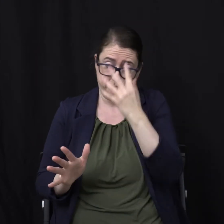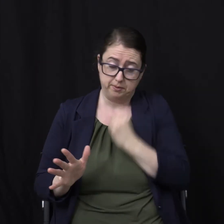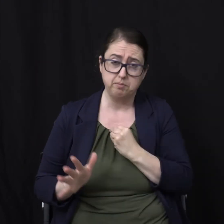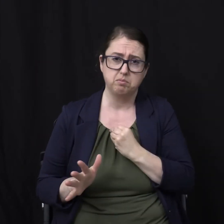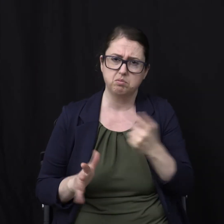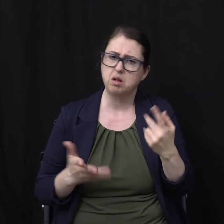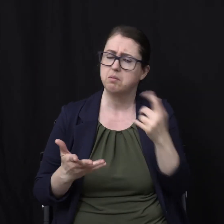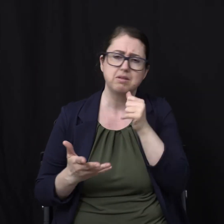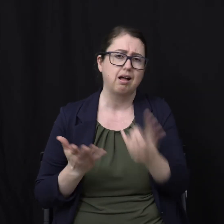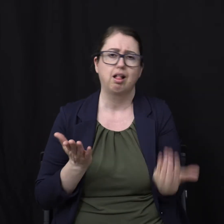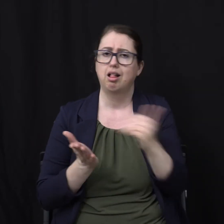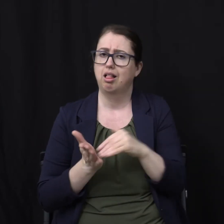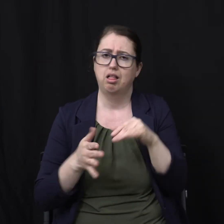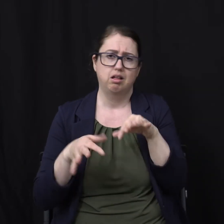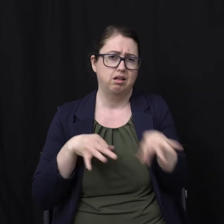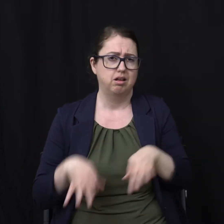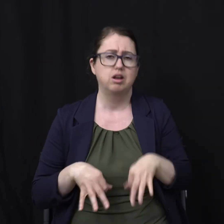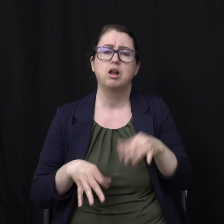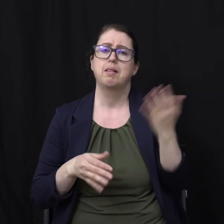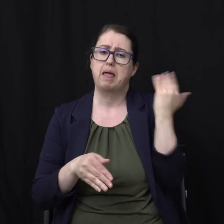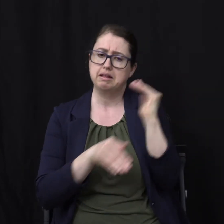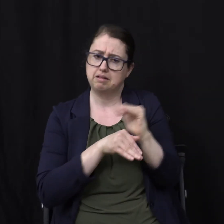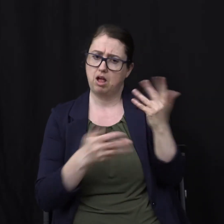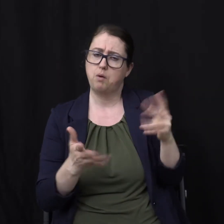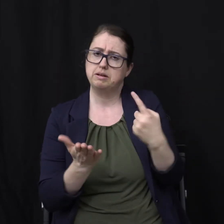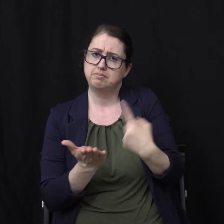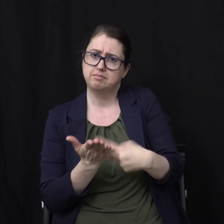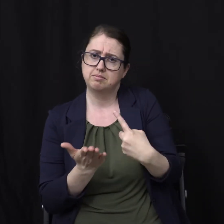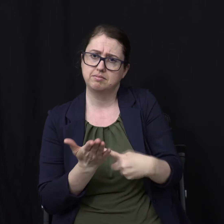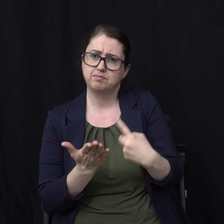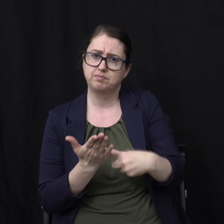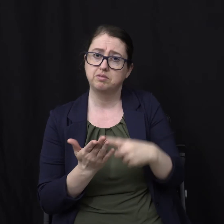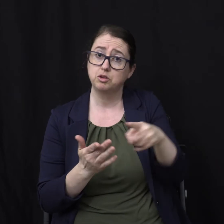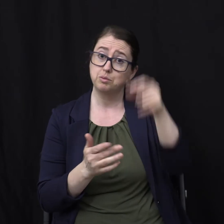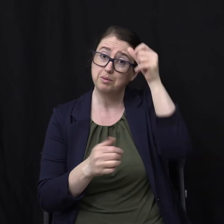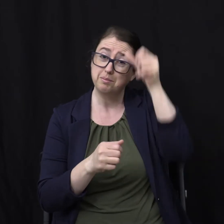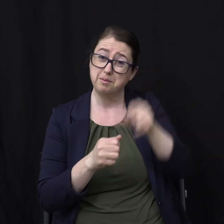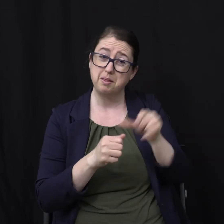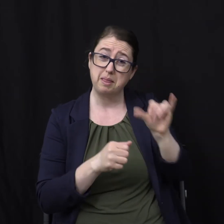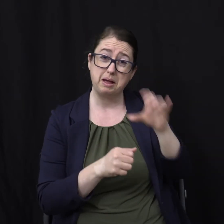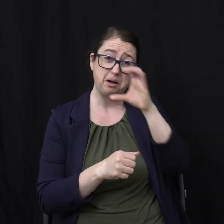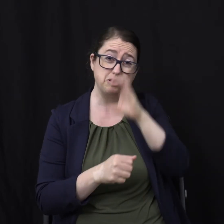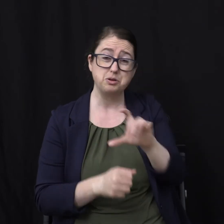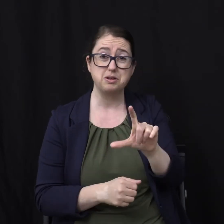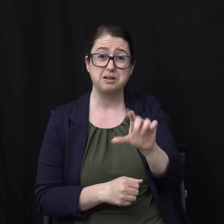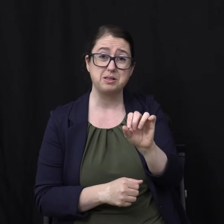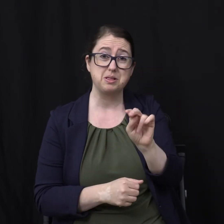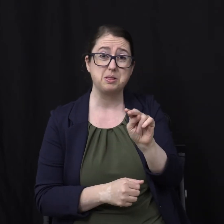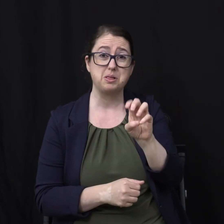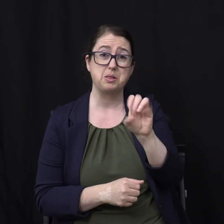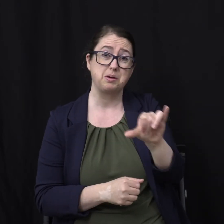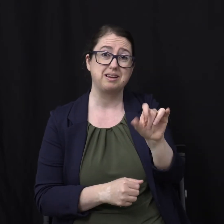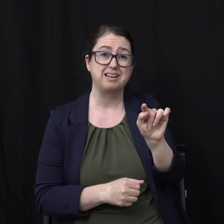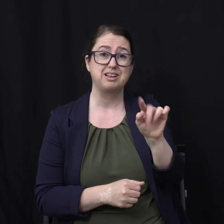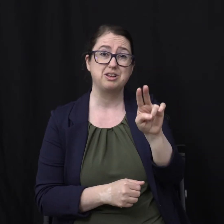you're aware That the theology That you got as a kid From Looney Tunes Or whatever Is once again Proven incorrect